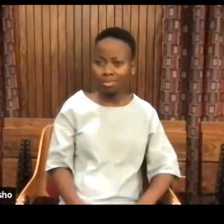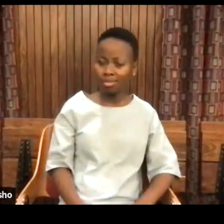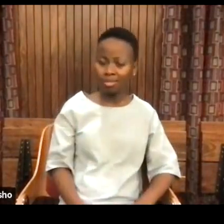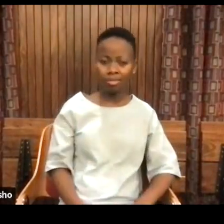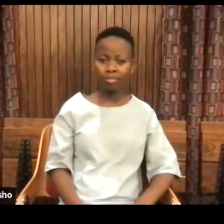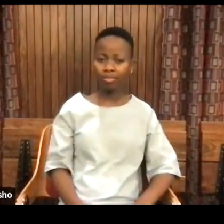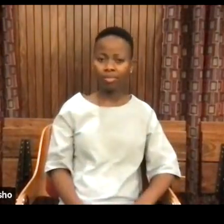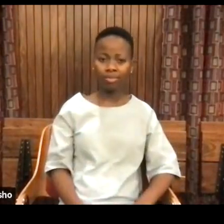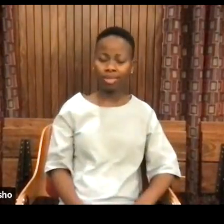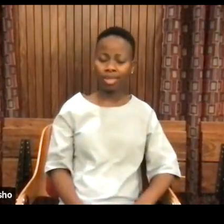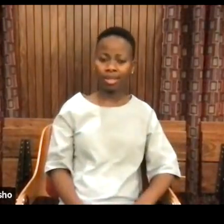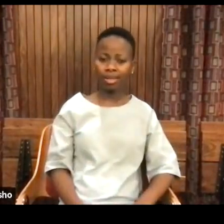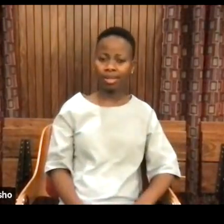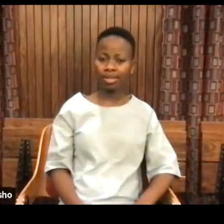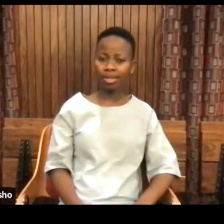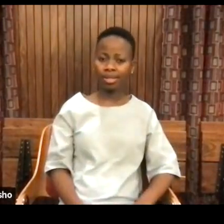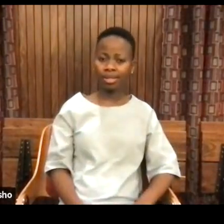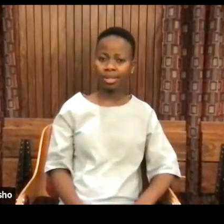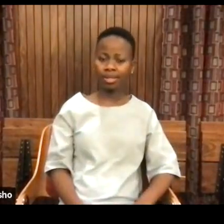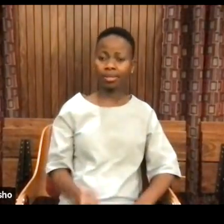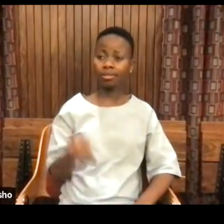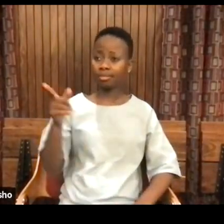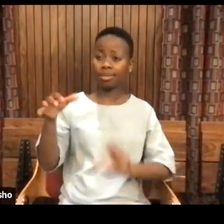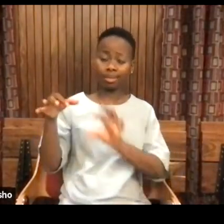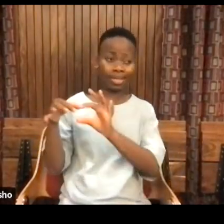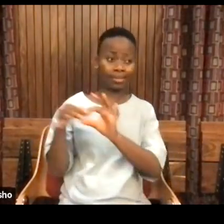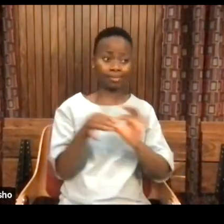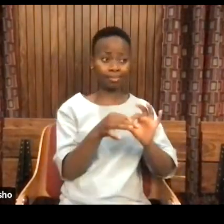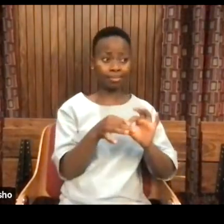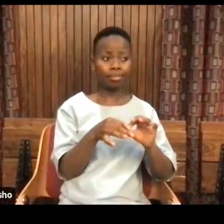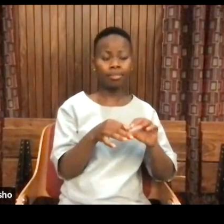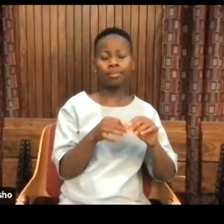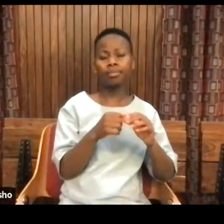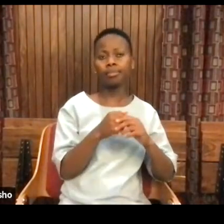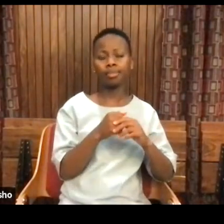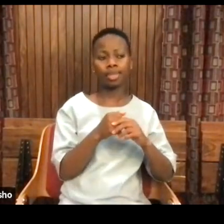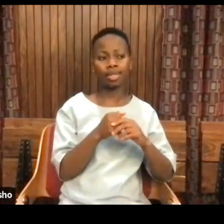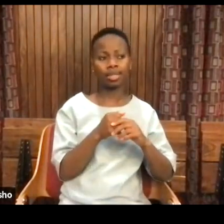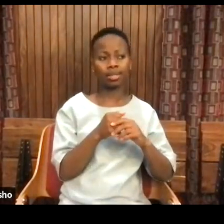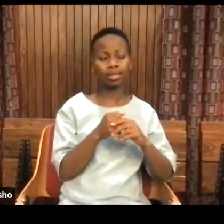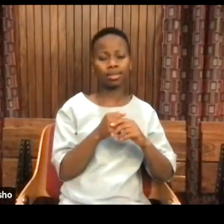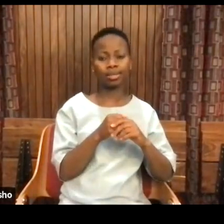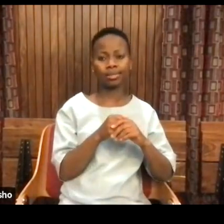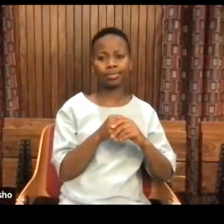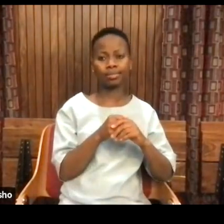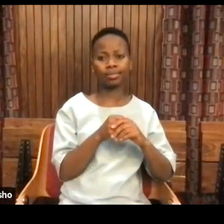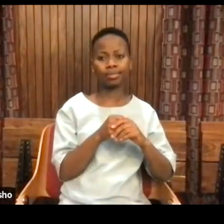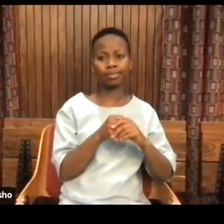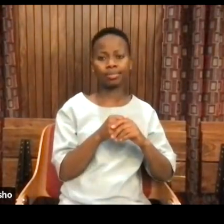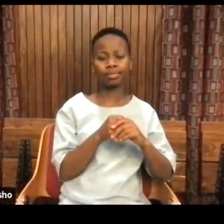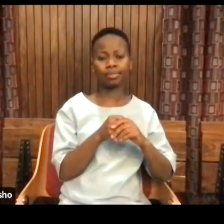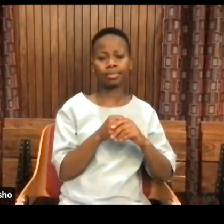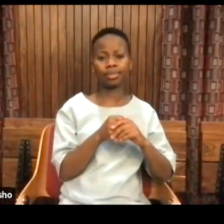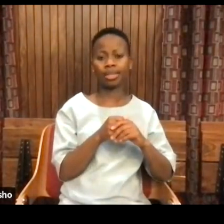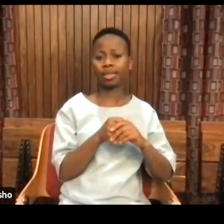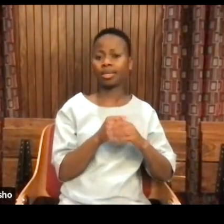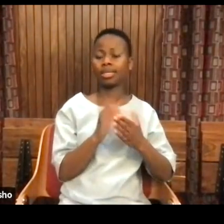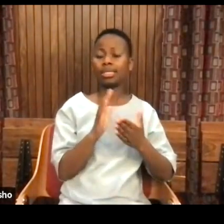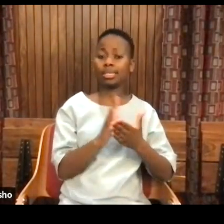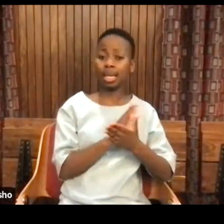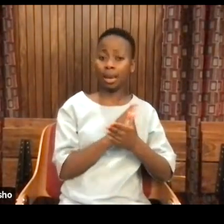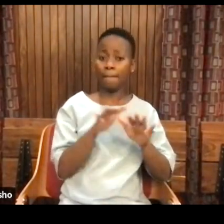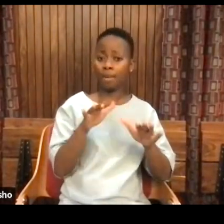And now, connected to that, some of the things that were said, say, about BICO,